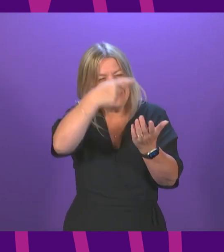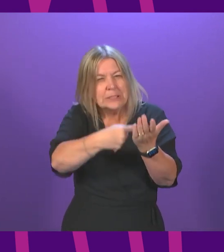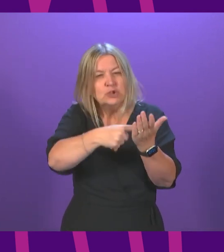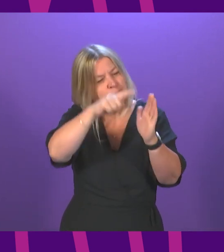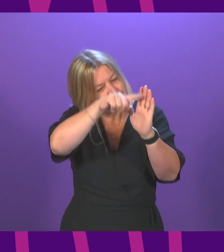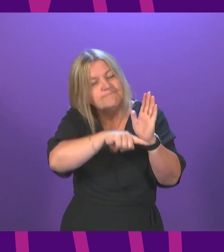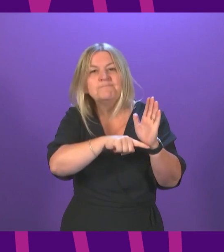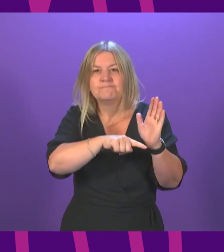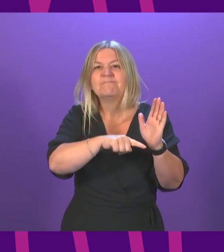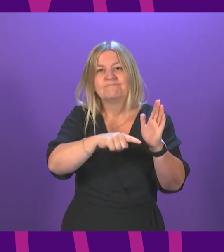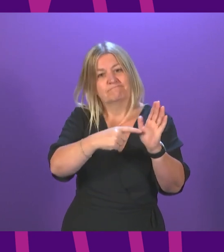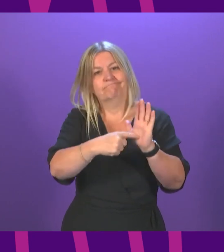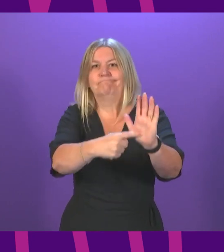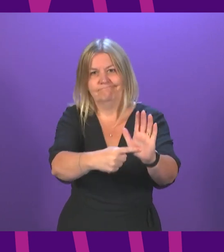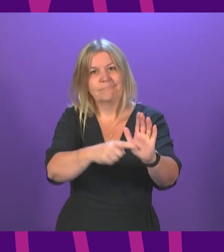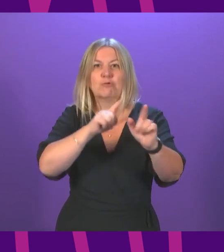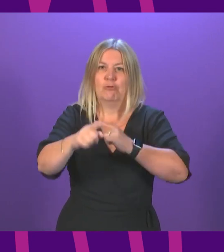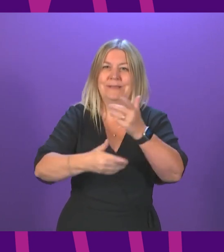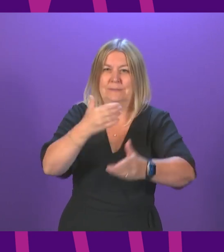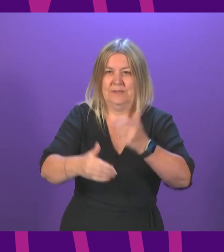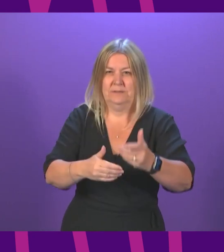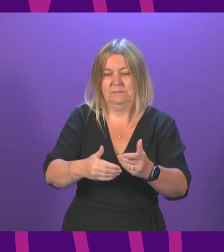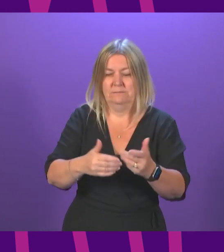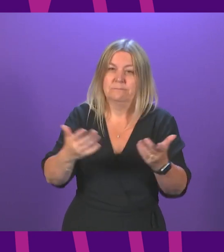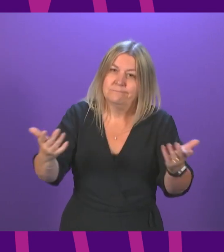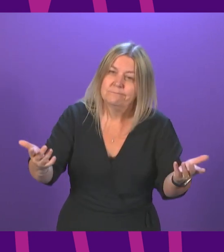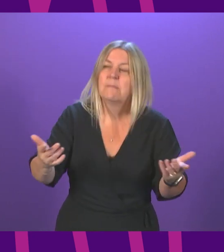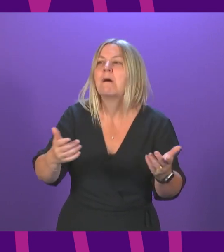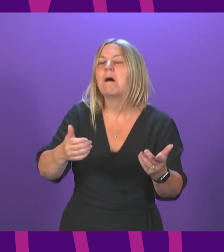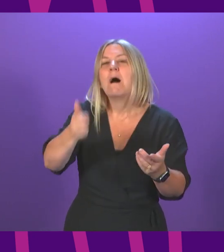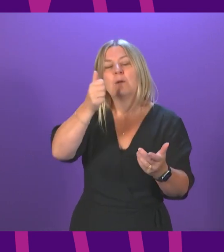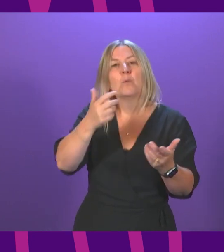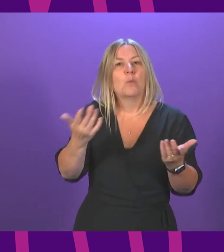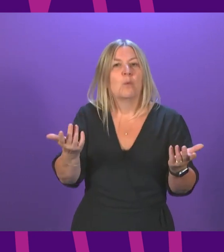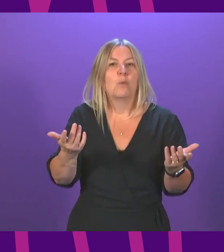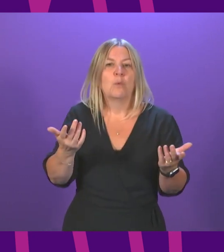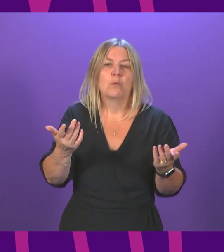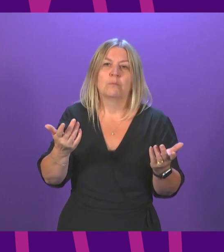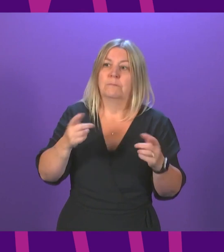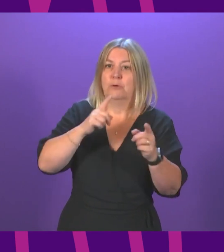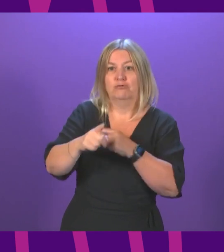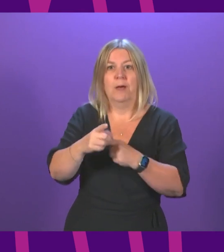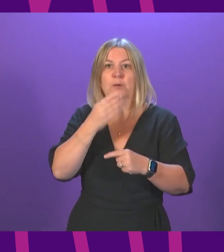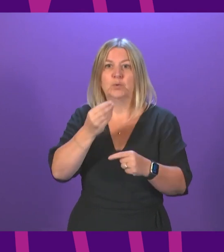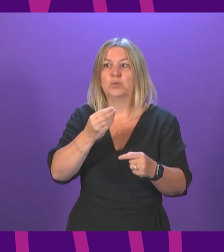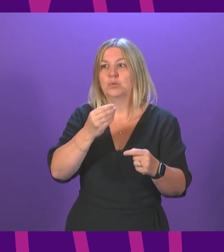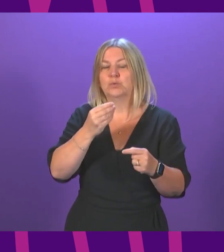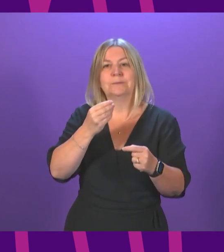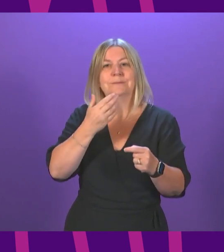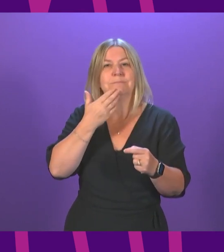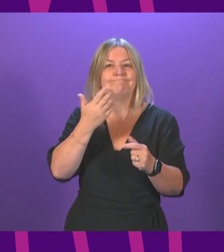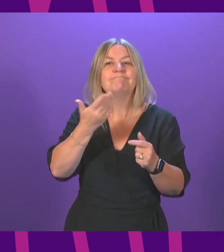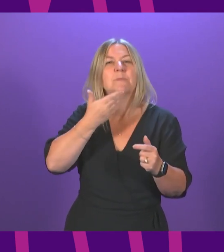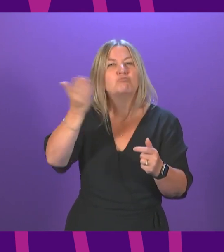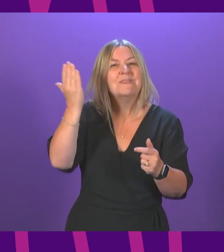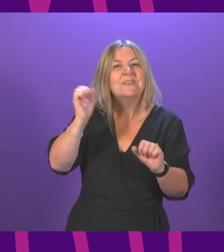can, even although that appears to be inconsistent. And as I make use of the media briefings over the summer